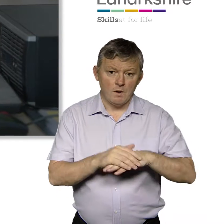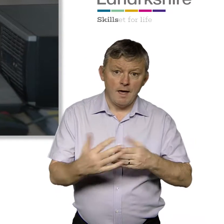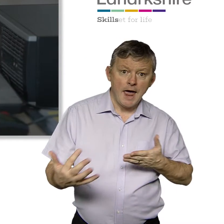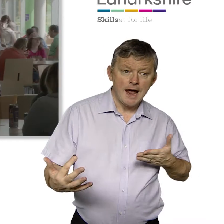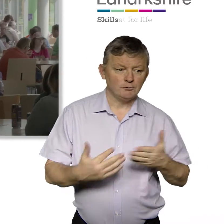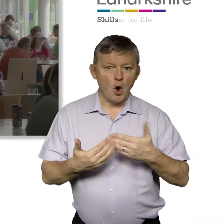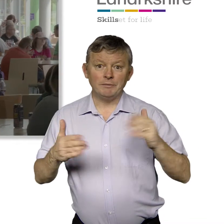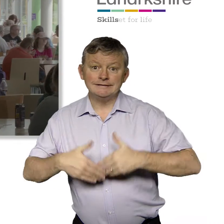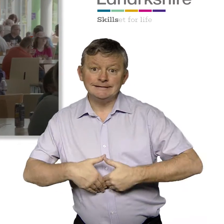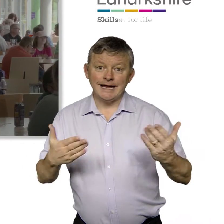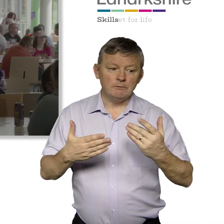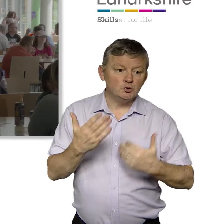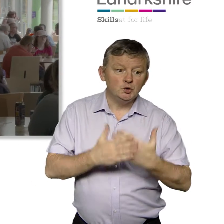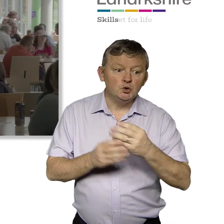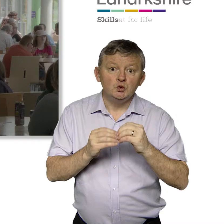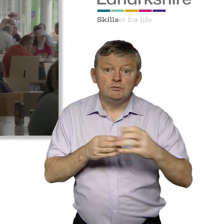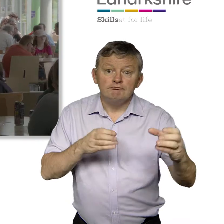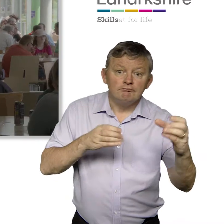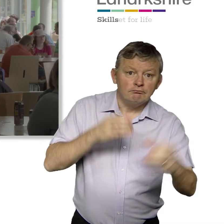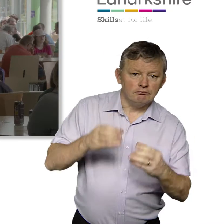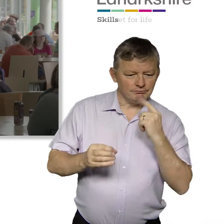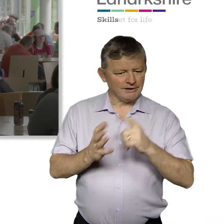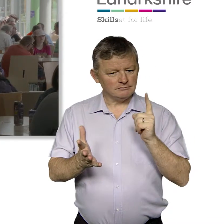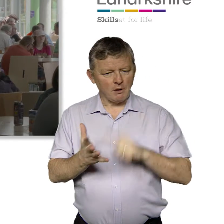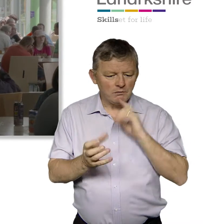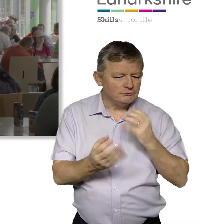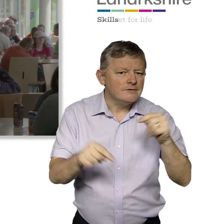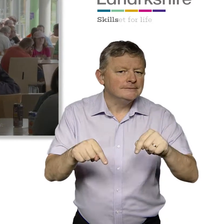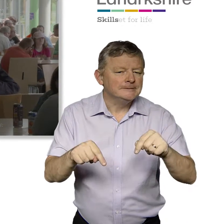Full access to open days for prospective students who use BSL